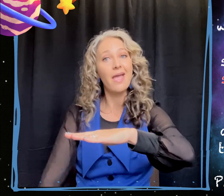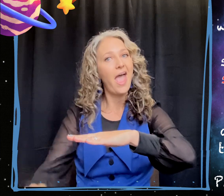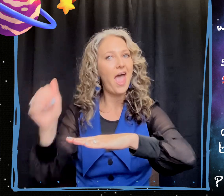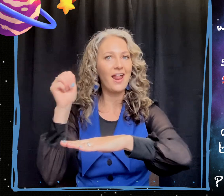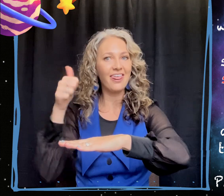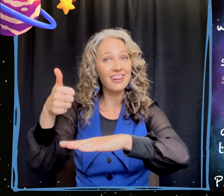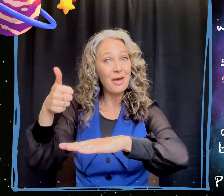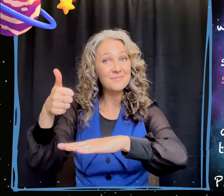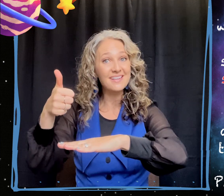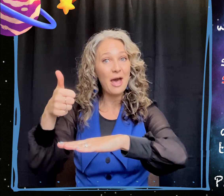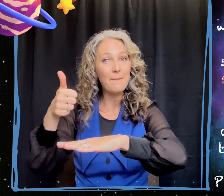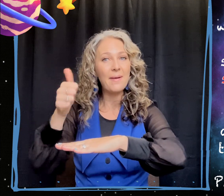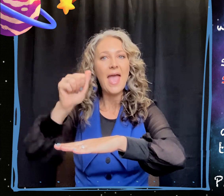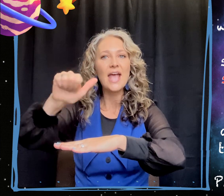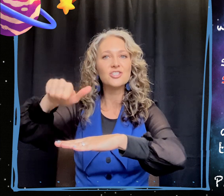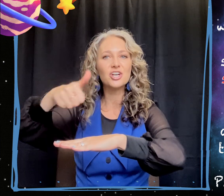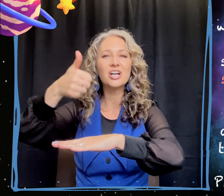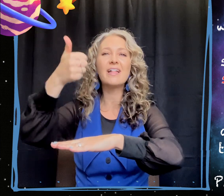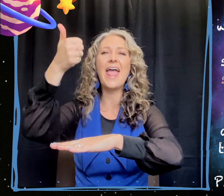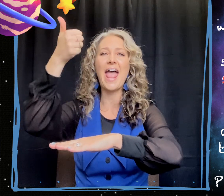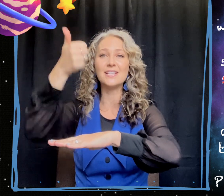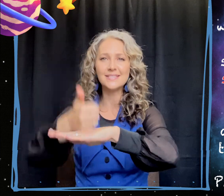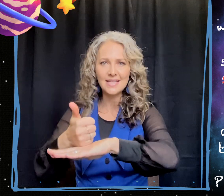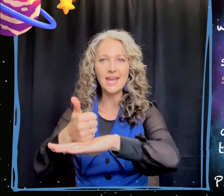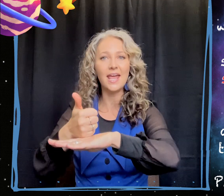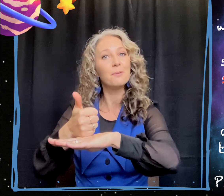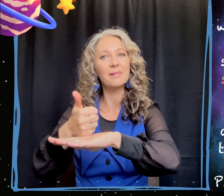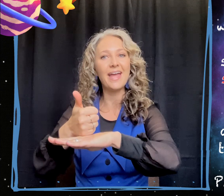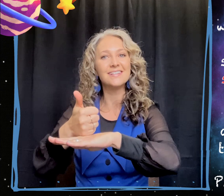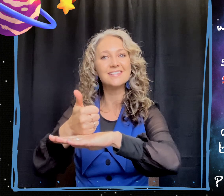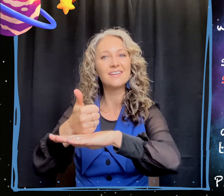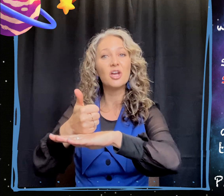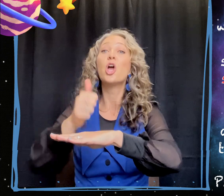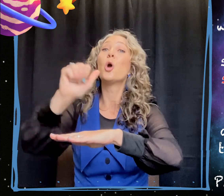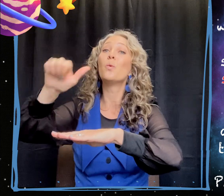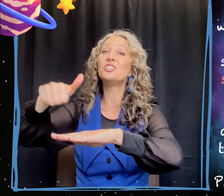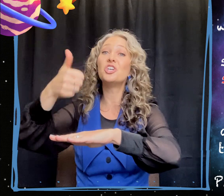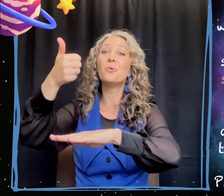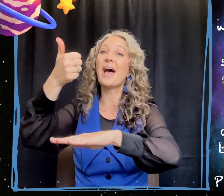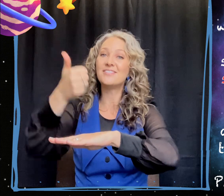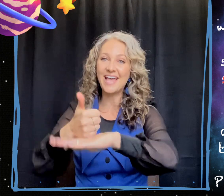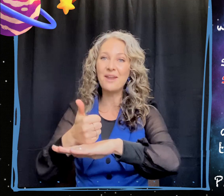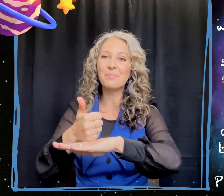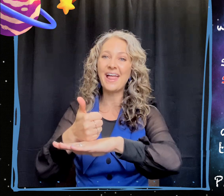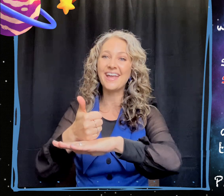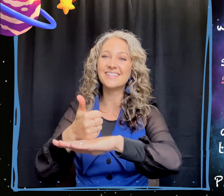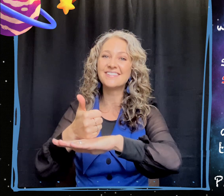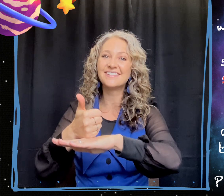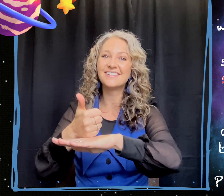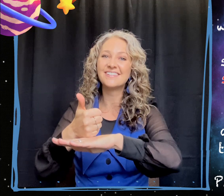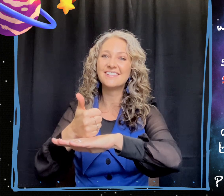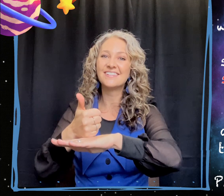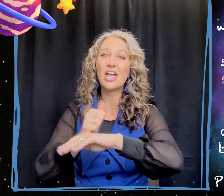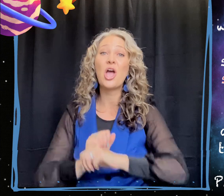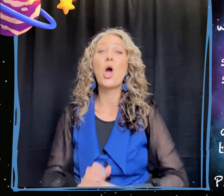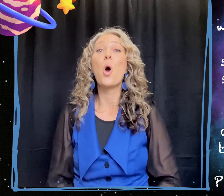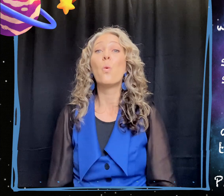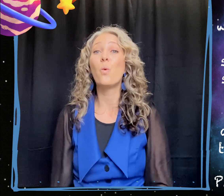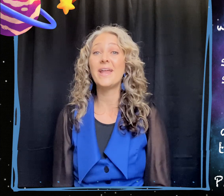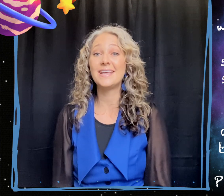and a thumbs up, circle it and set it in place, which you have set in place. What